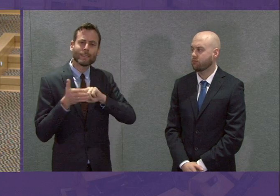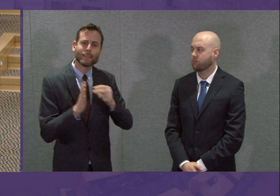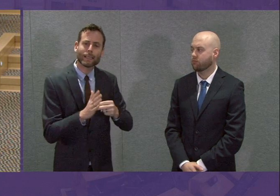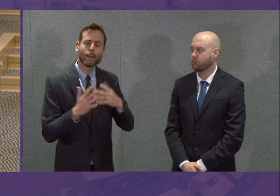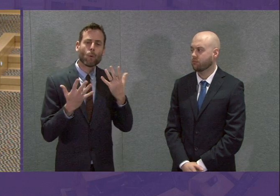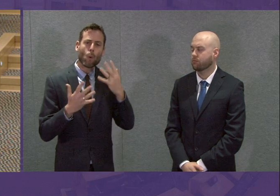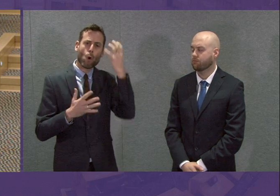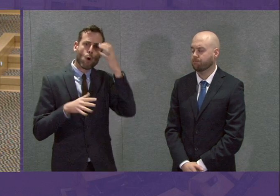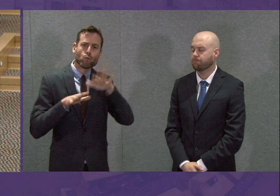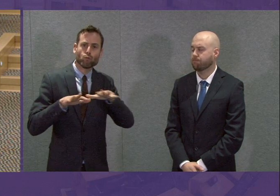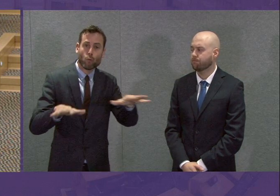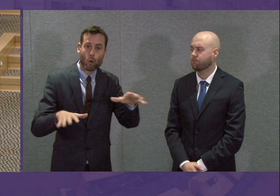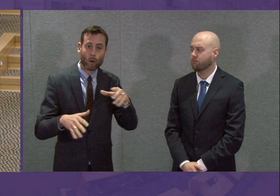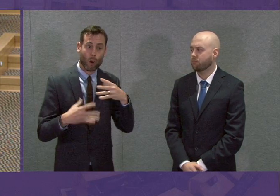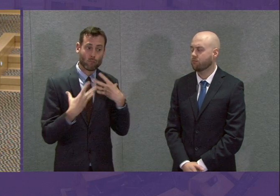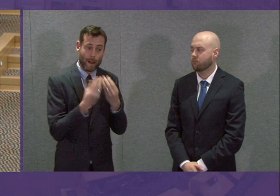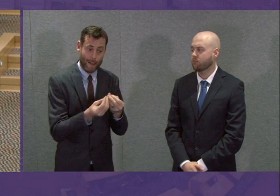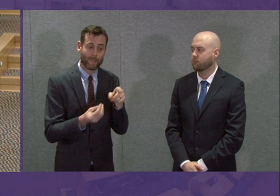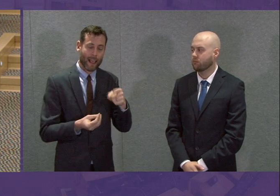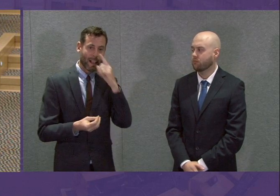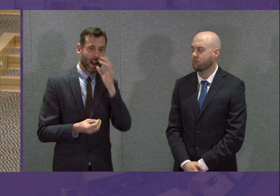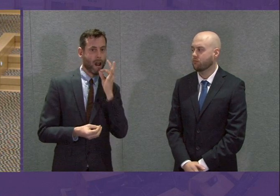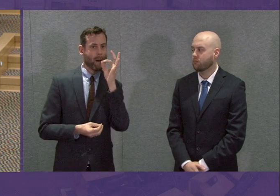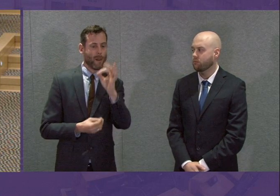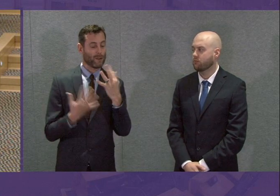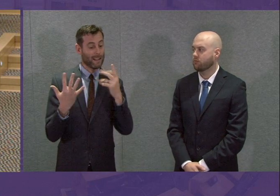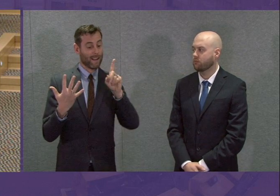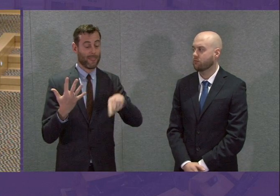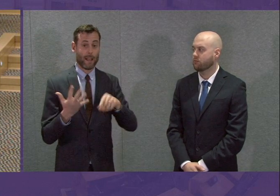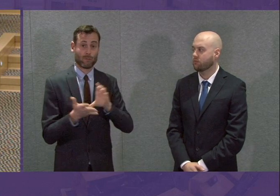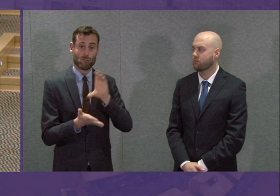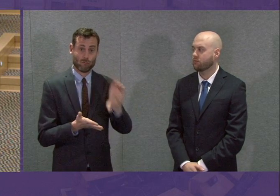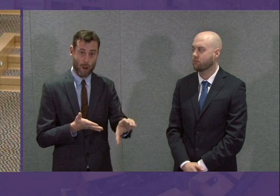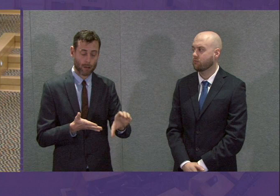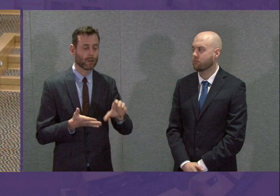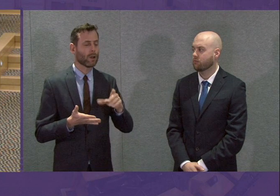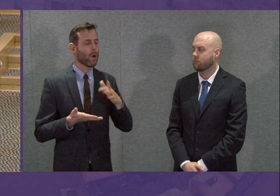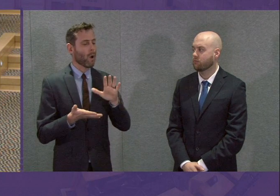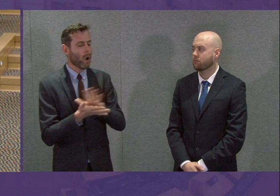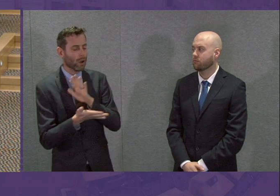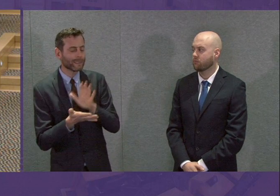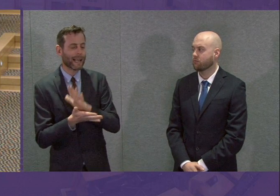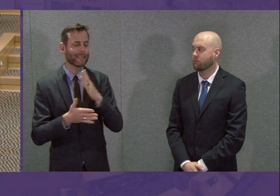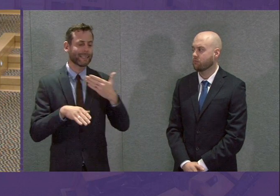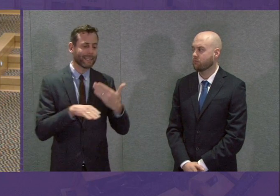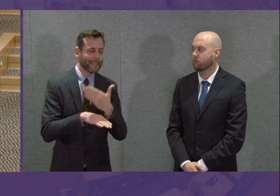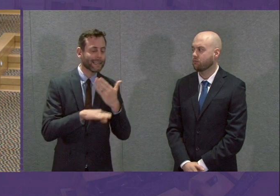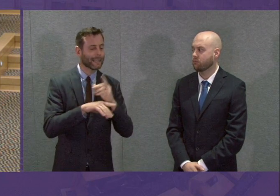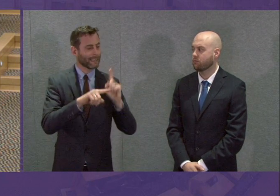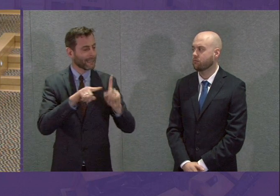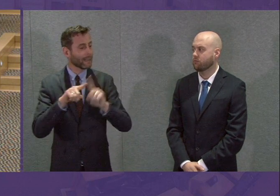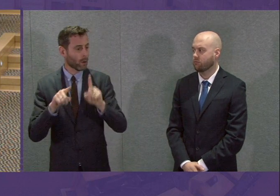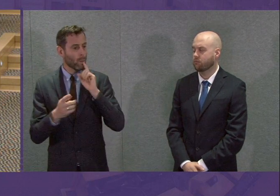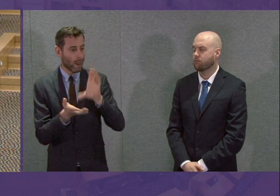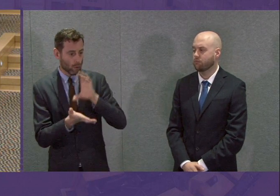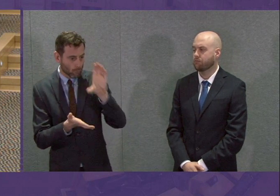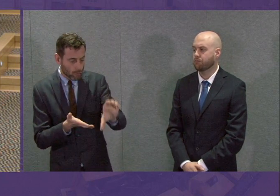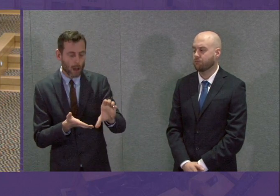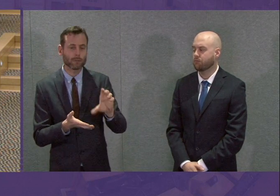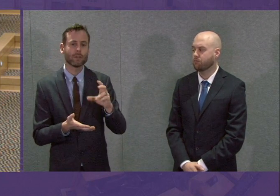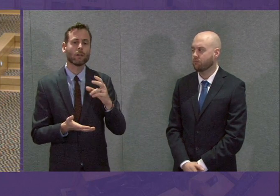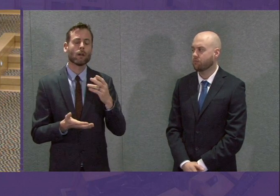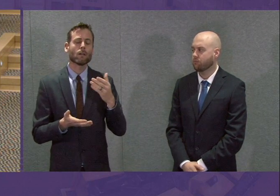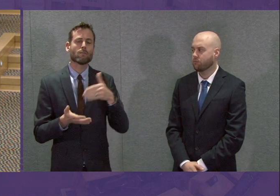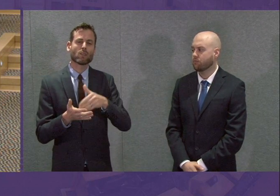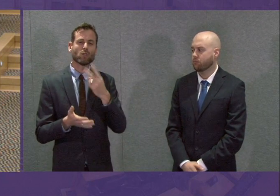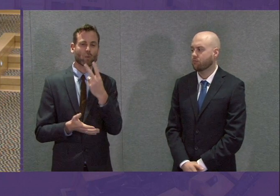grant. We will provide 12 months relief for properties and hospitality, leisure and retail and a £25,000 grant for hospitality, leisure